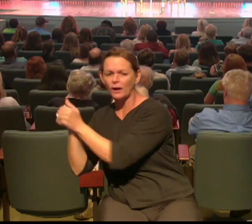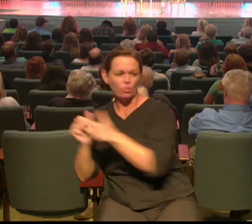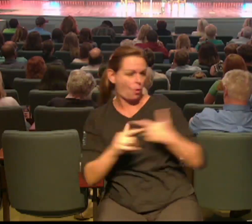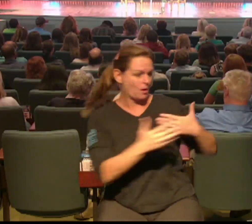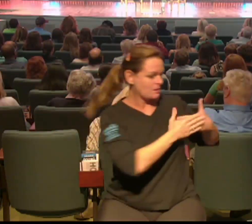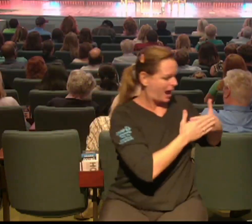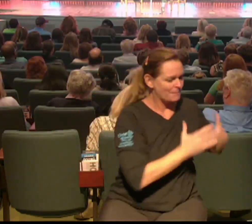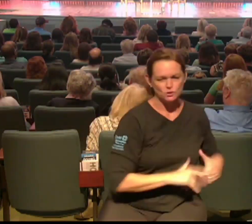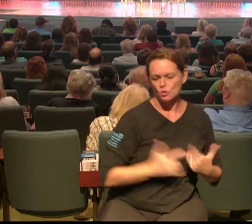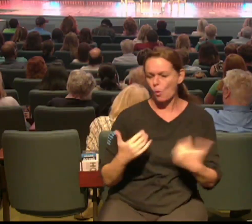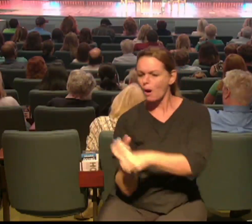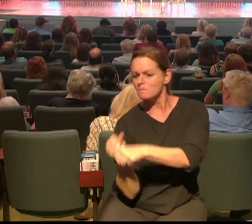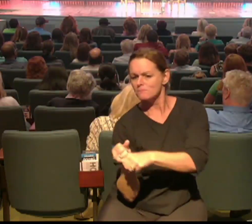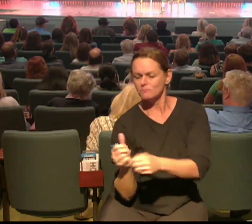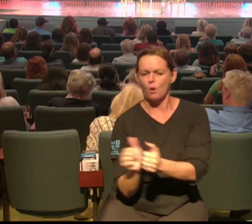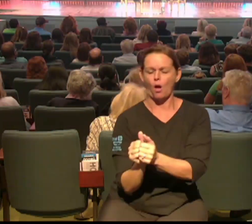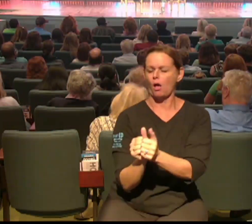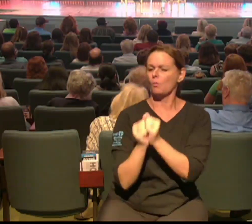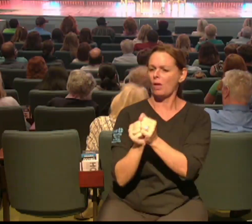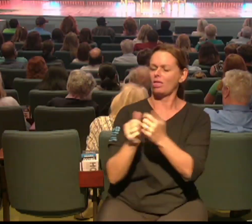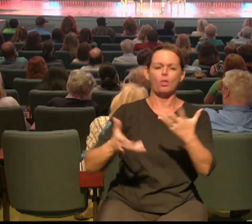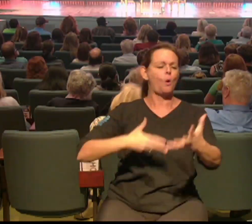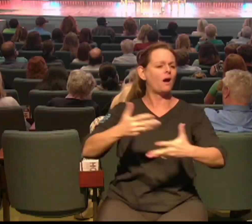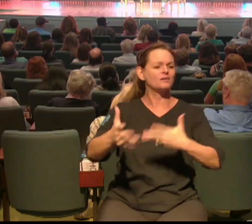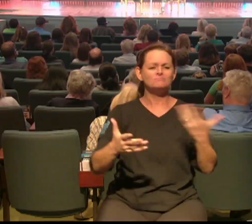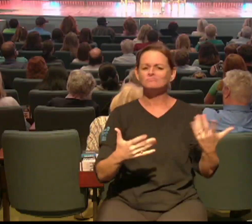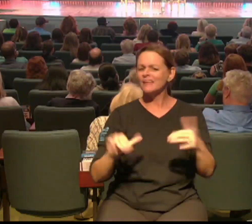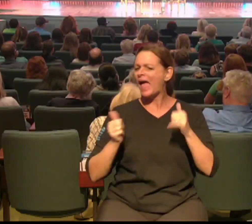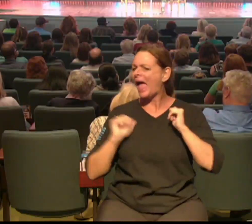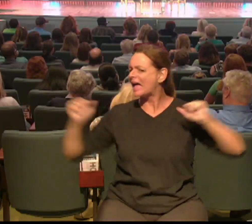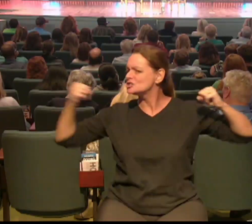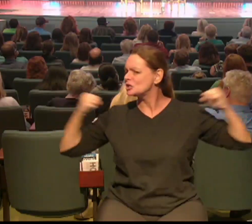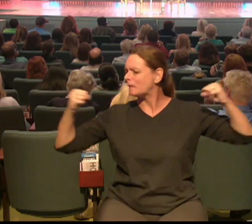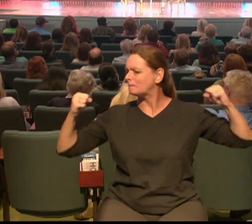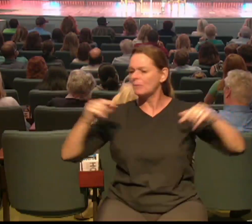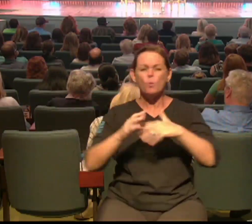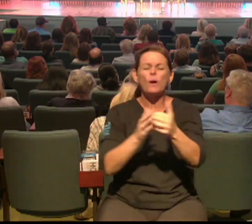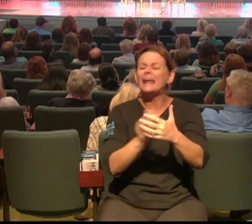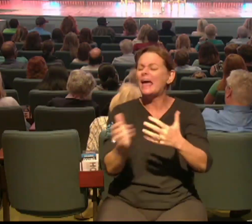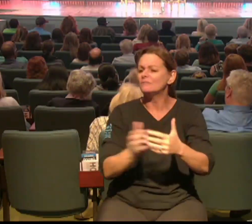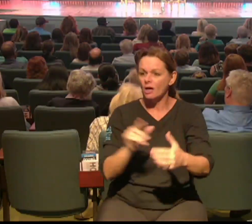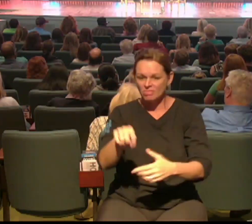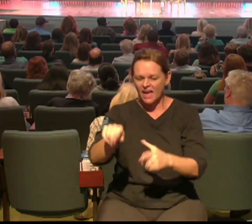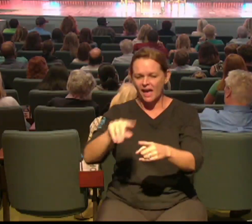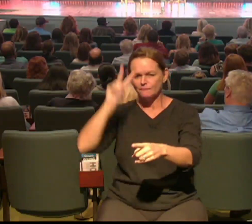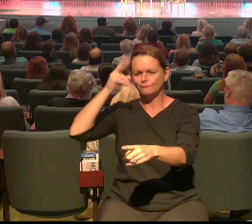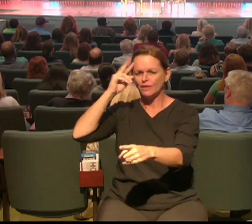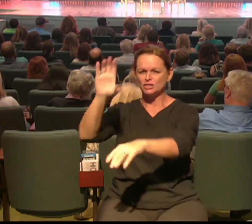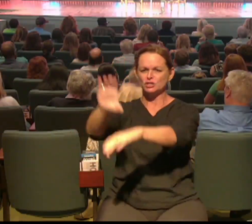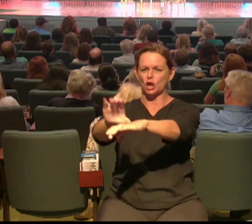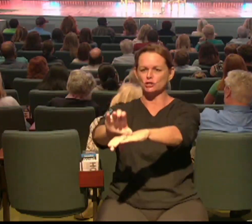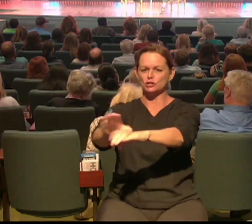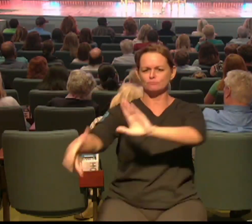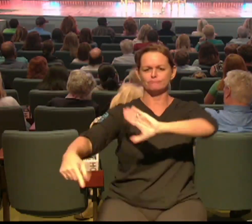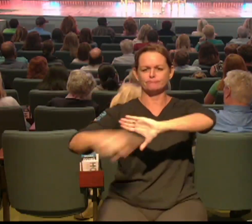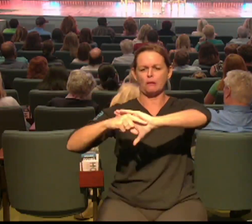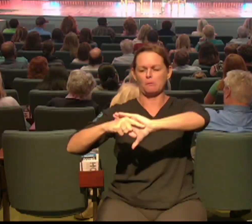with they have this warped view of what the church is they have a preconceived idea mainly because they've actually never been to our church